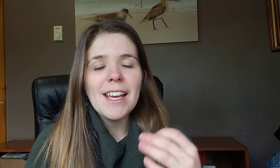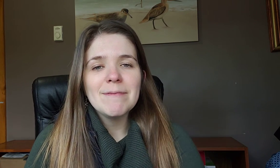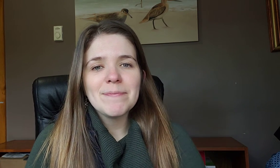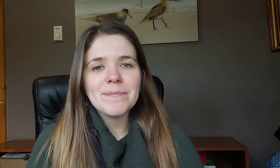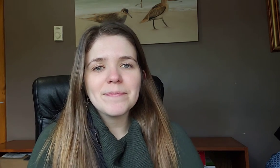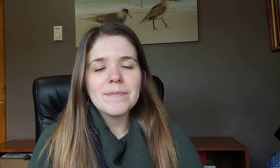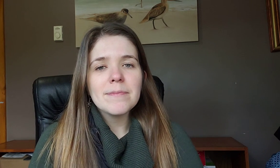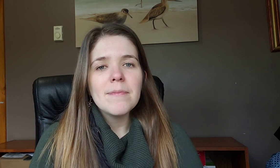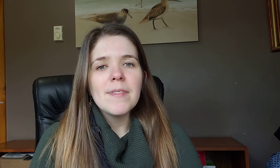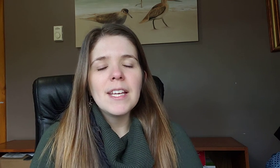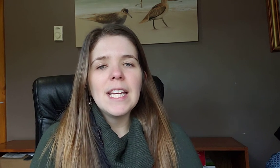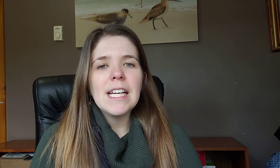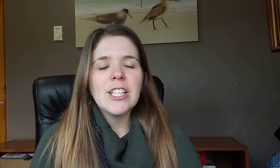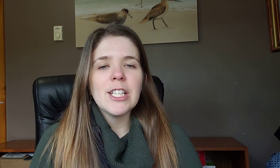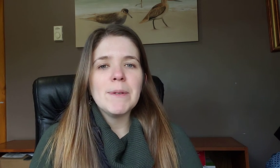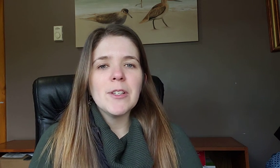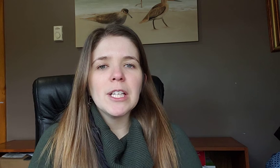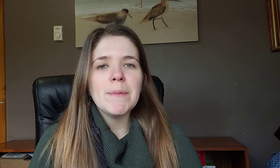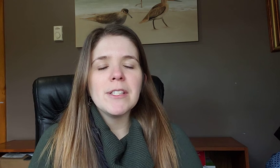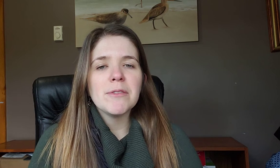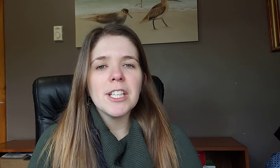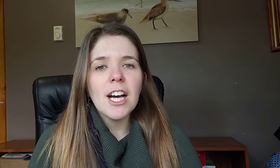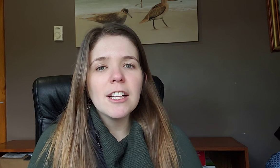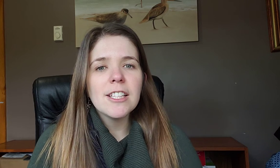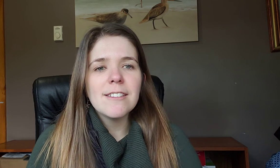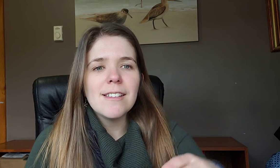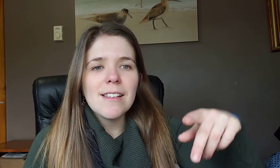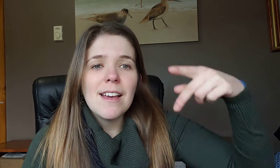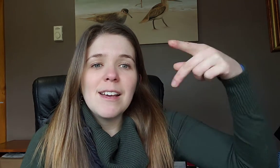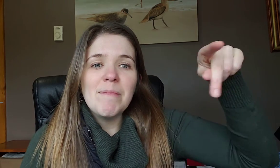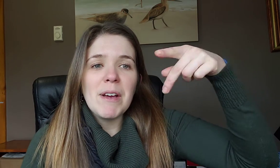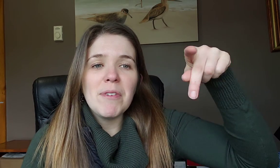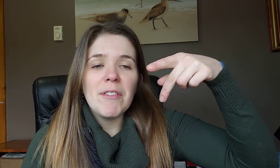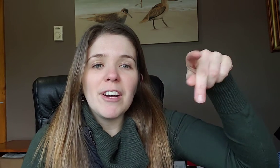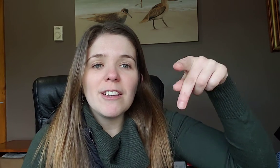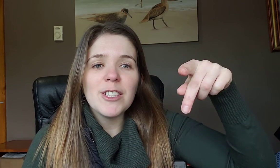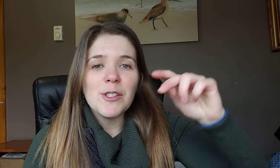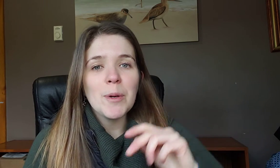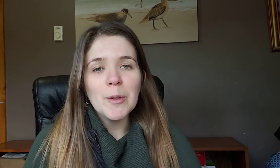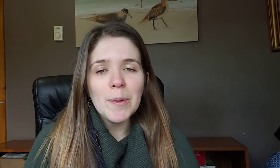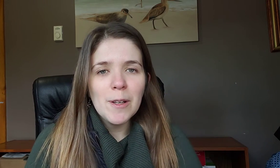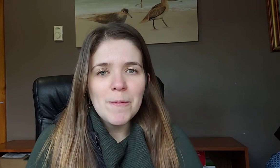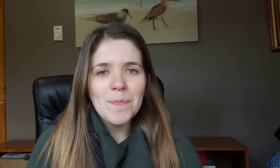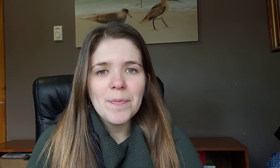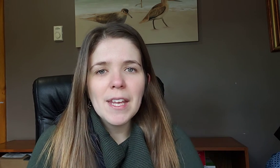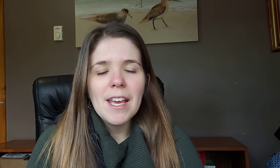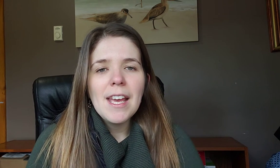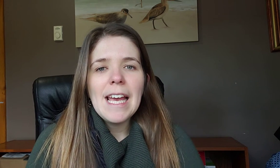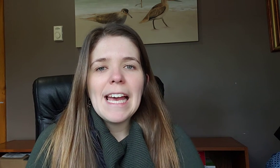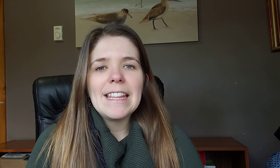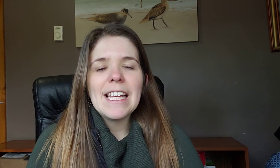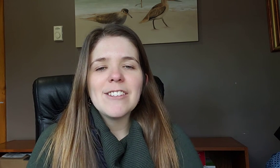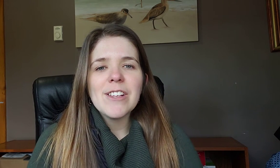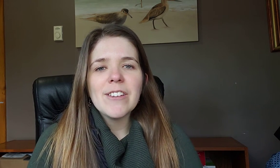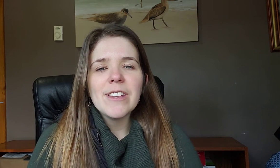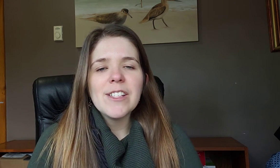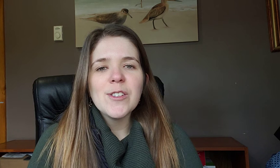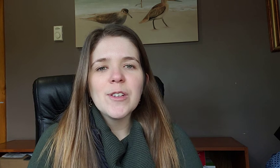and you're going to be learning about different colors my favorite color is purple and then there's other things you learn